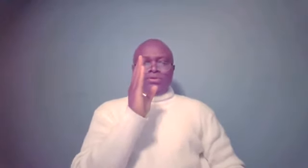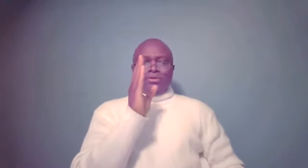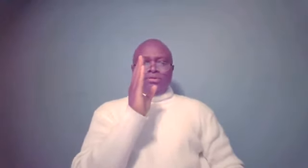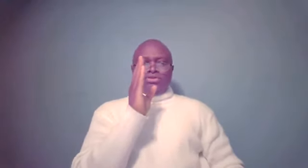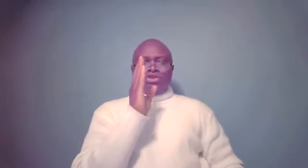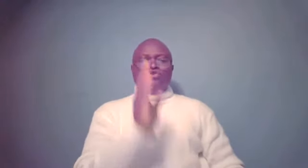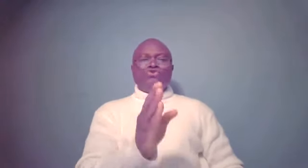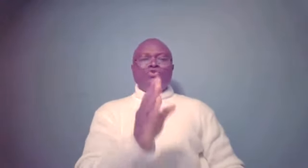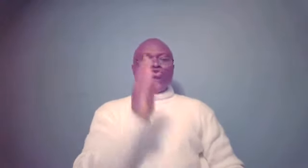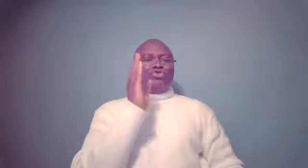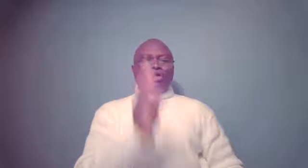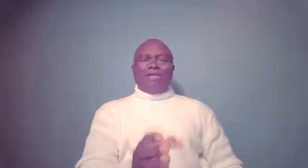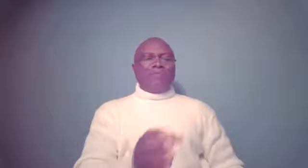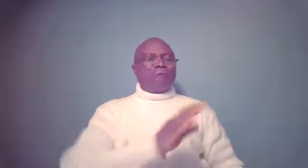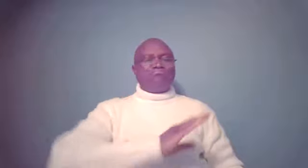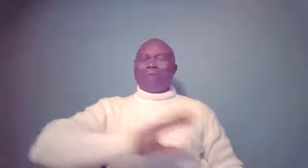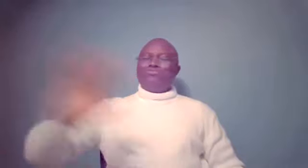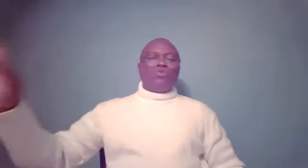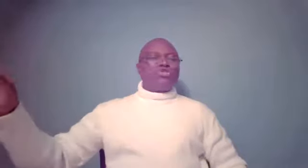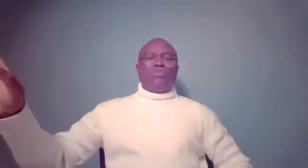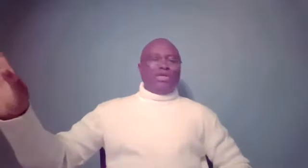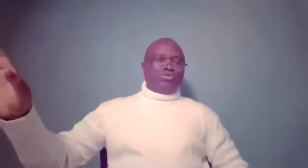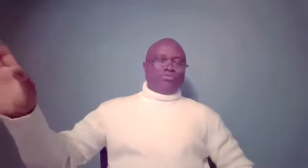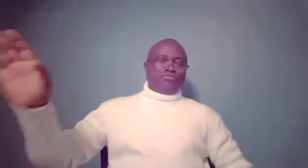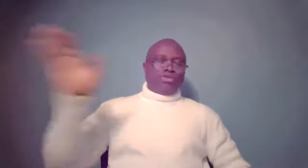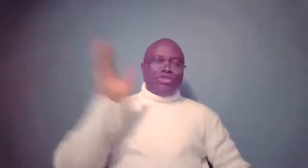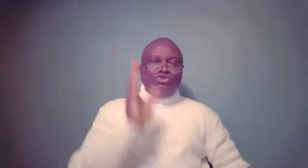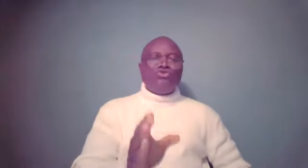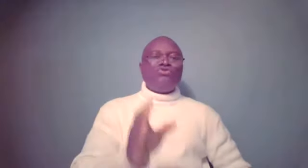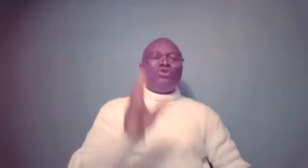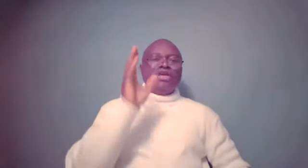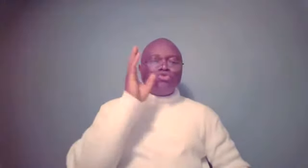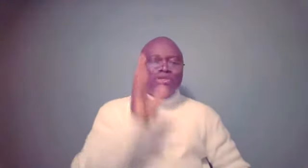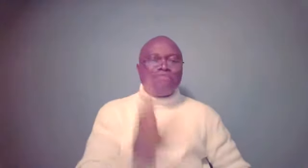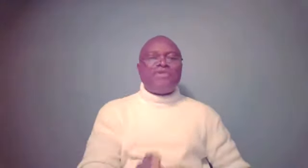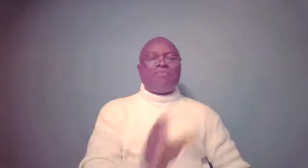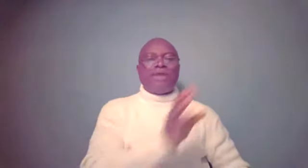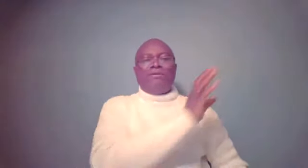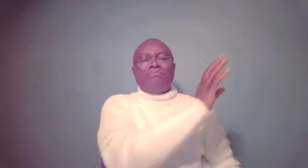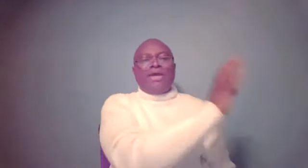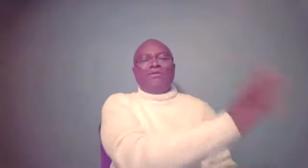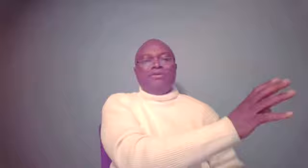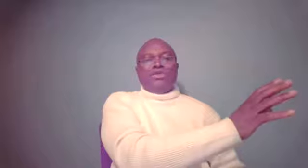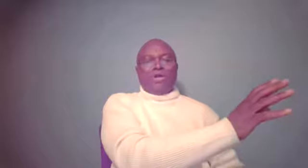She knew Jordan was going to be history. She knew it would be defeated by Israel.